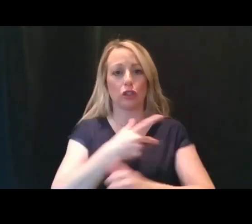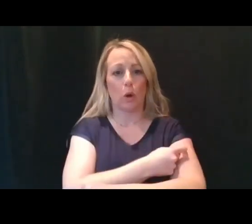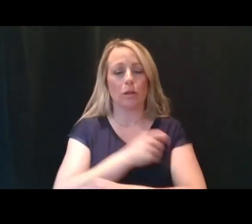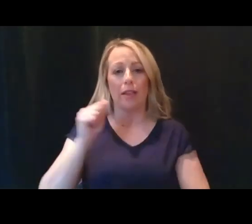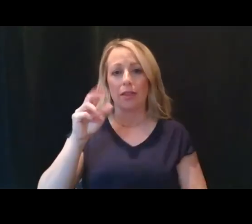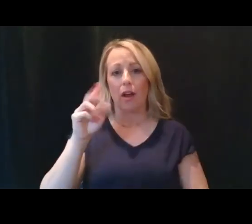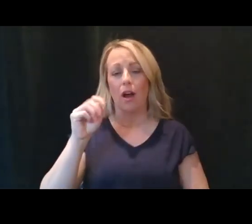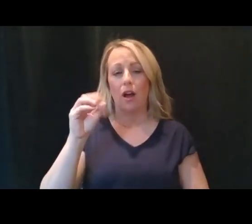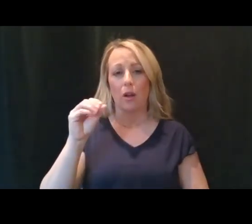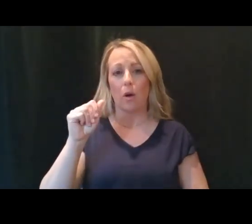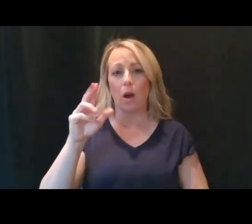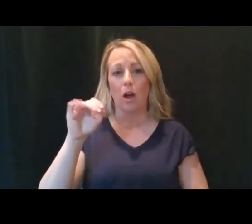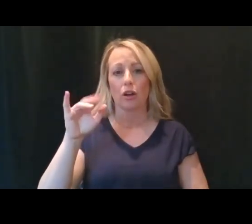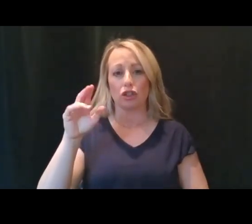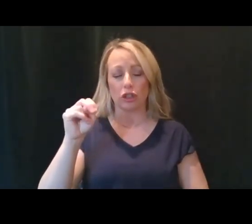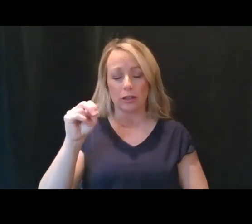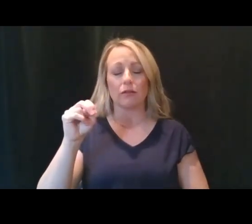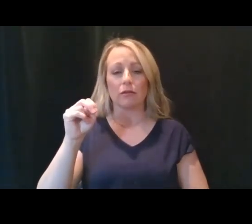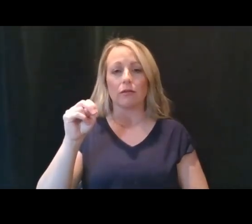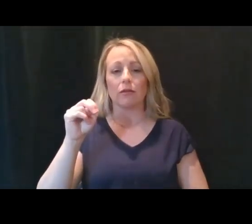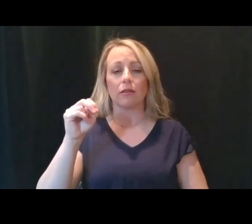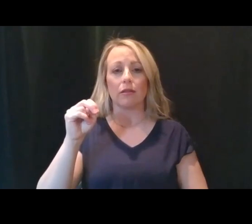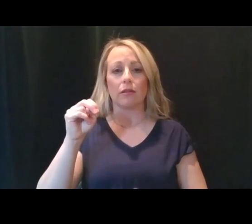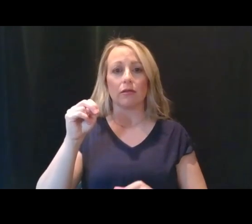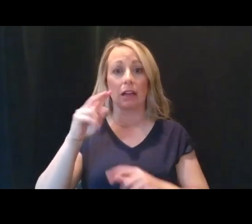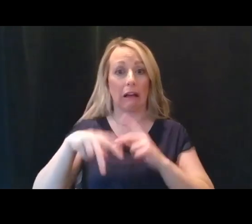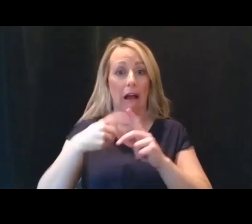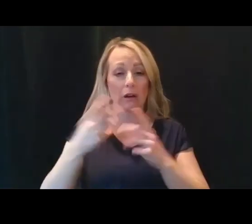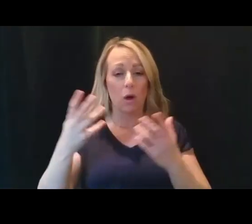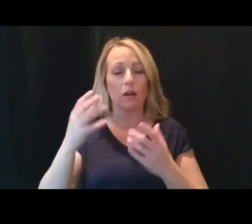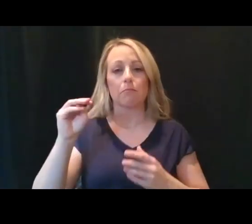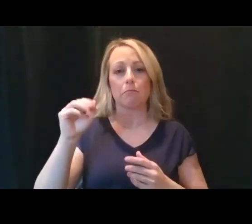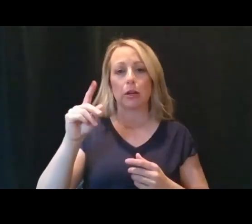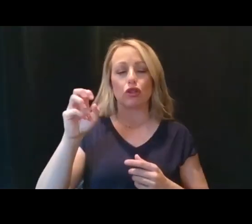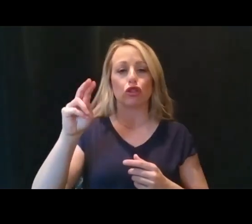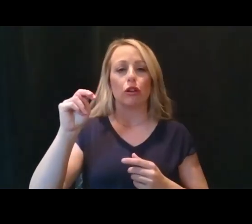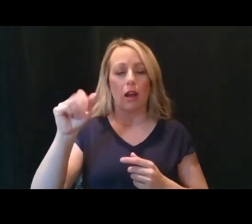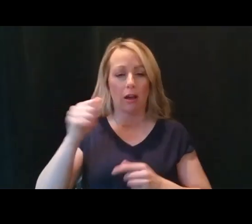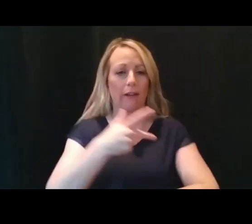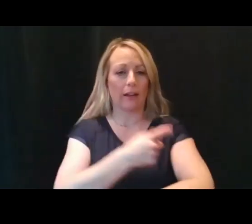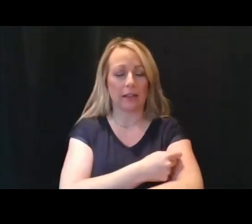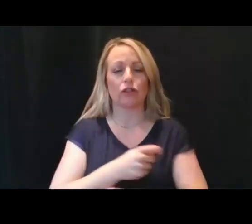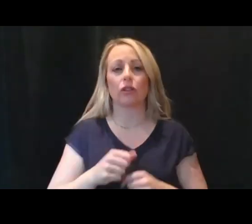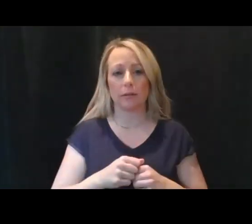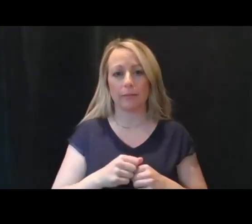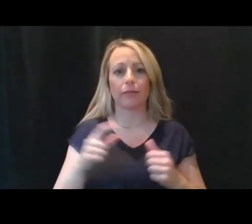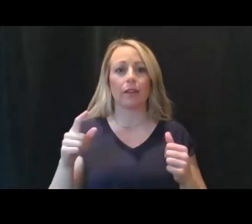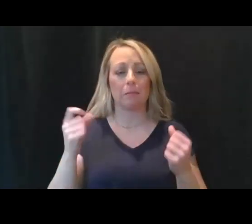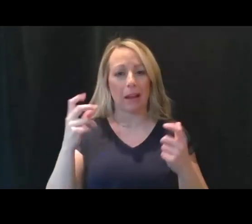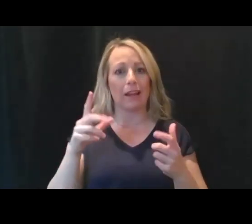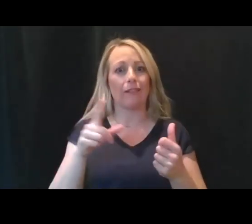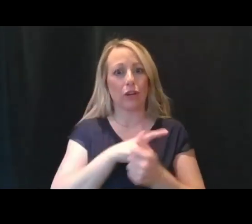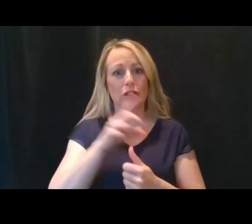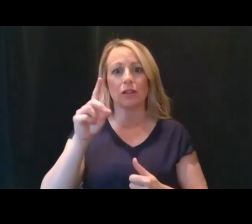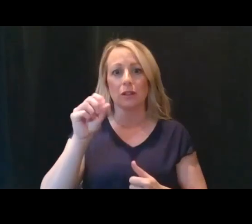received the Moderna vaccination. We had only 18 slots remaining for first doses this week, which we